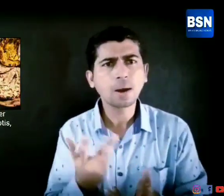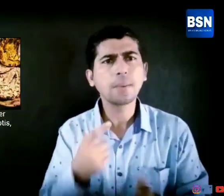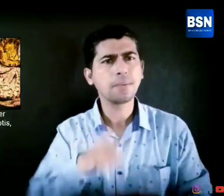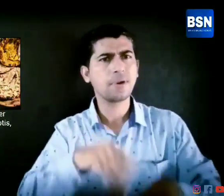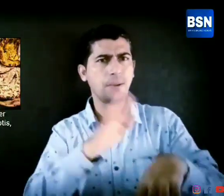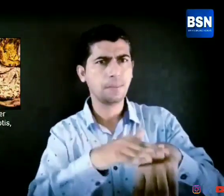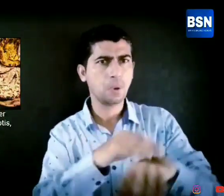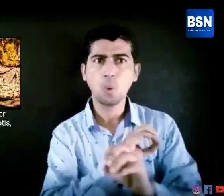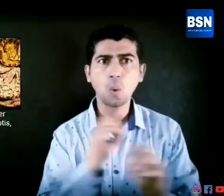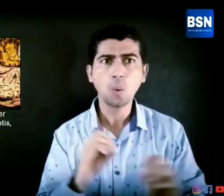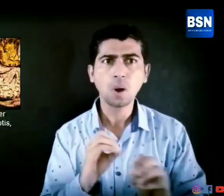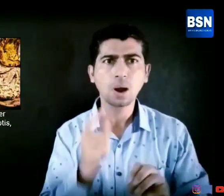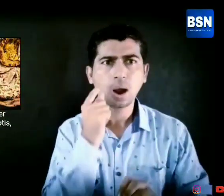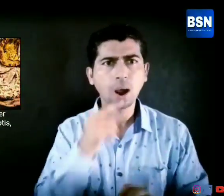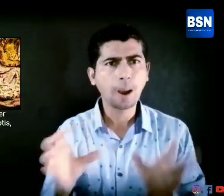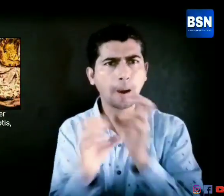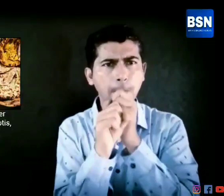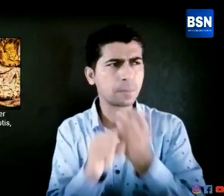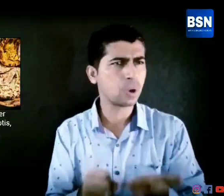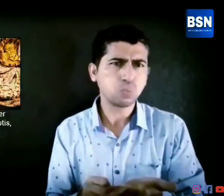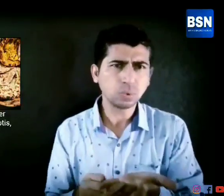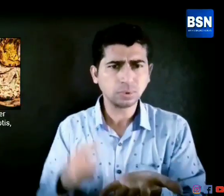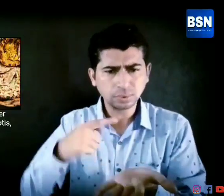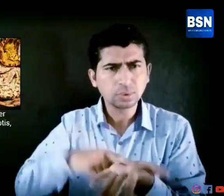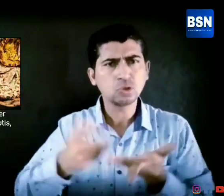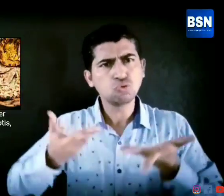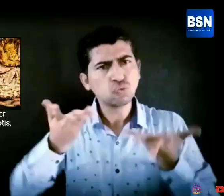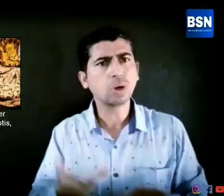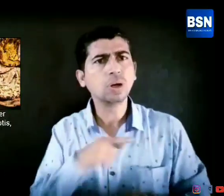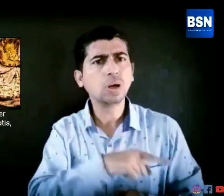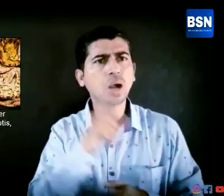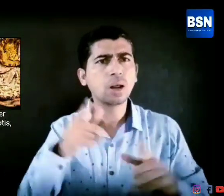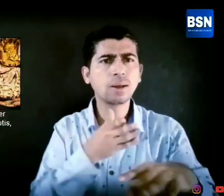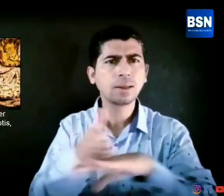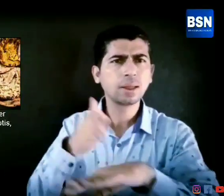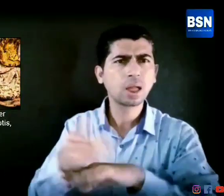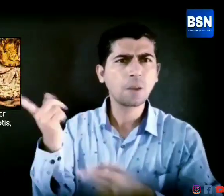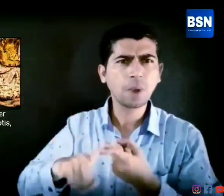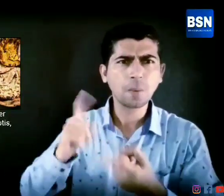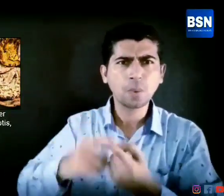I got chain pad, me on